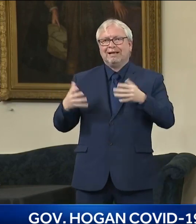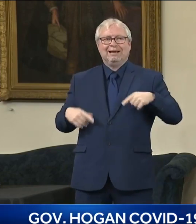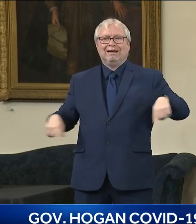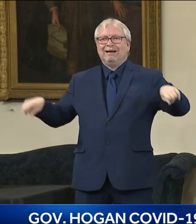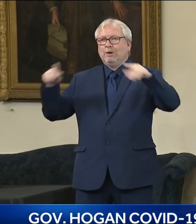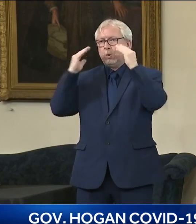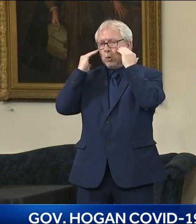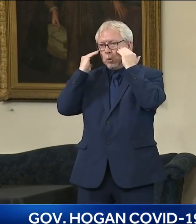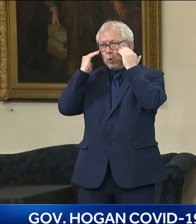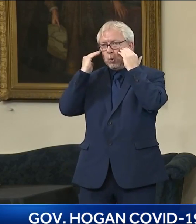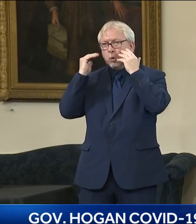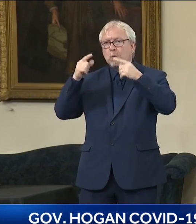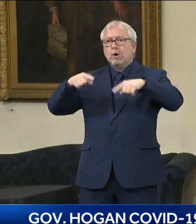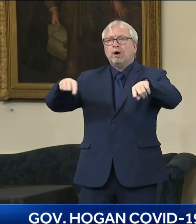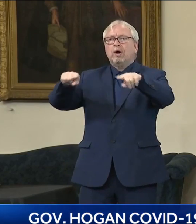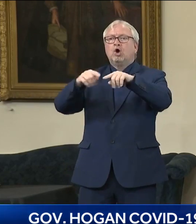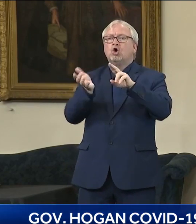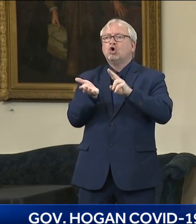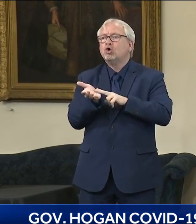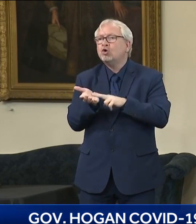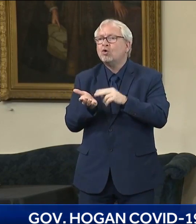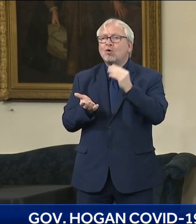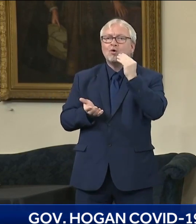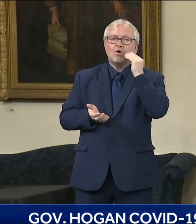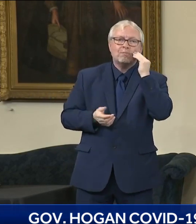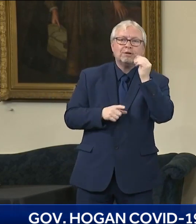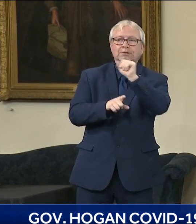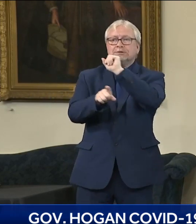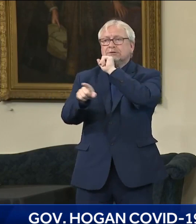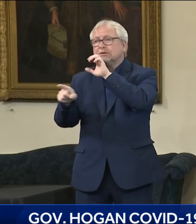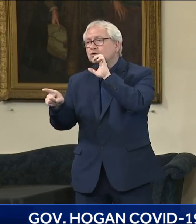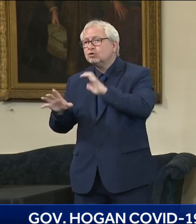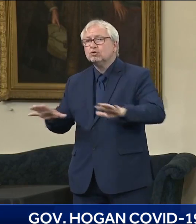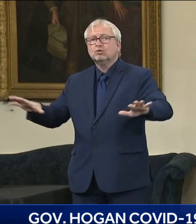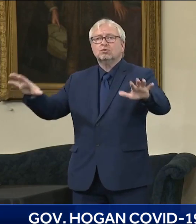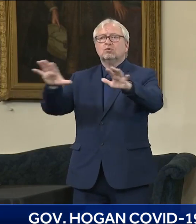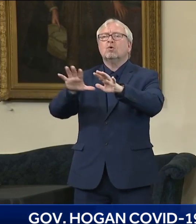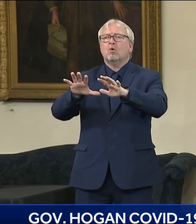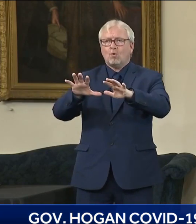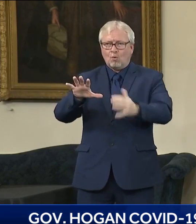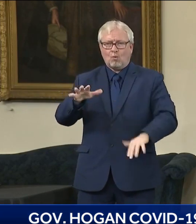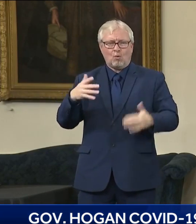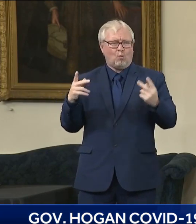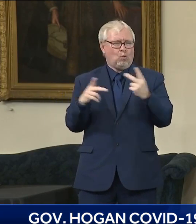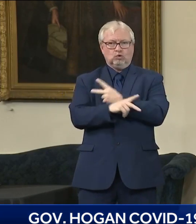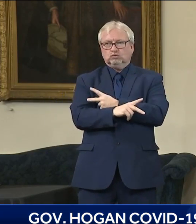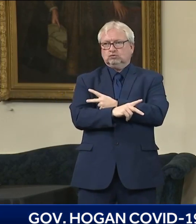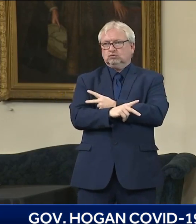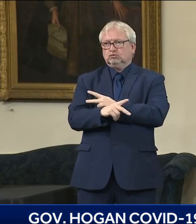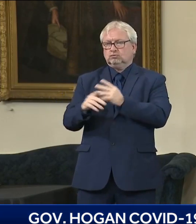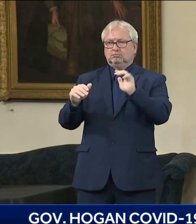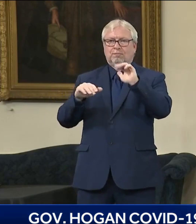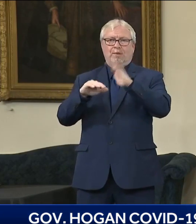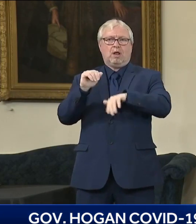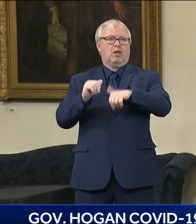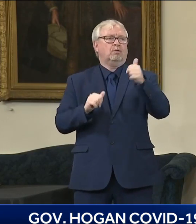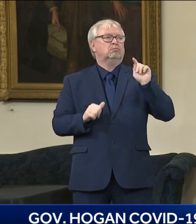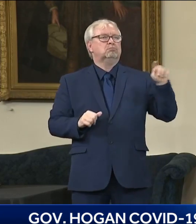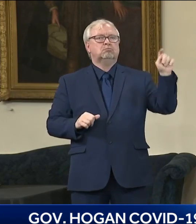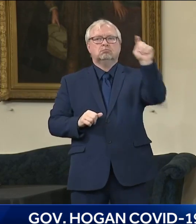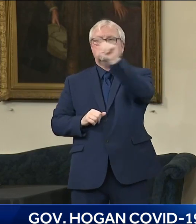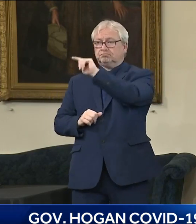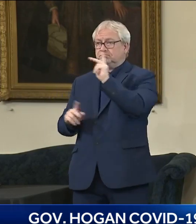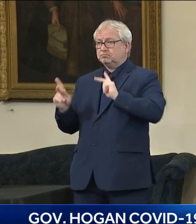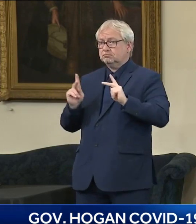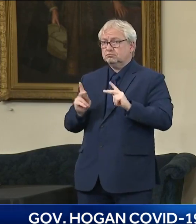Thank you. response to create an early vaccination program to make sure to target all of them, which by all measures, the